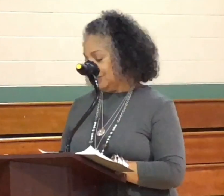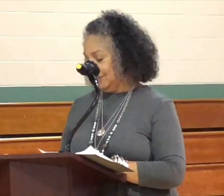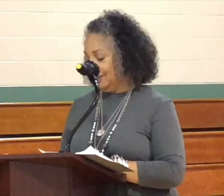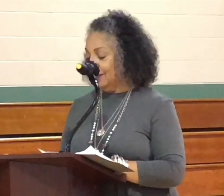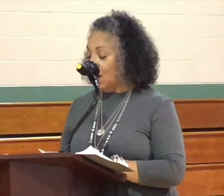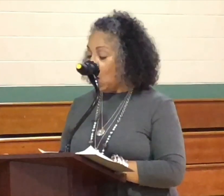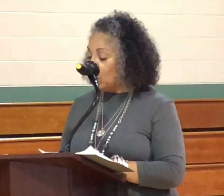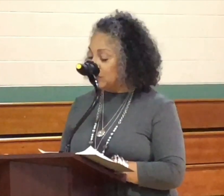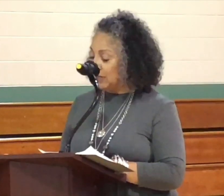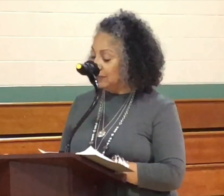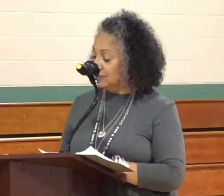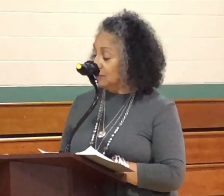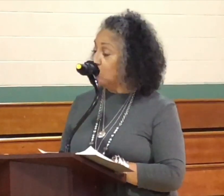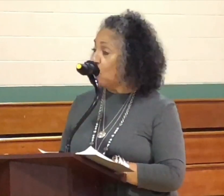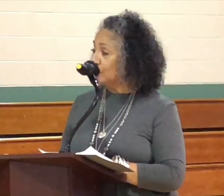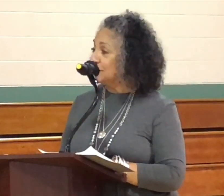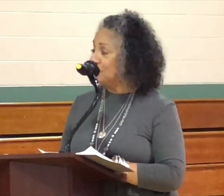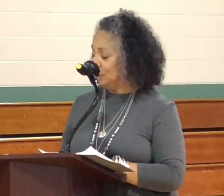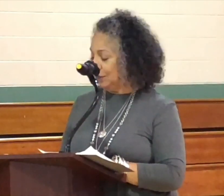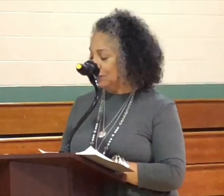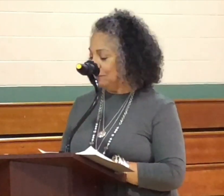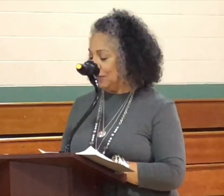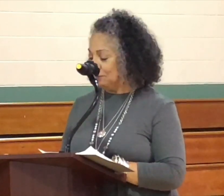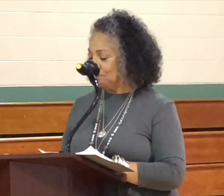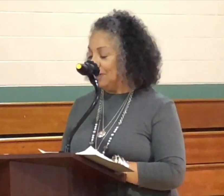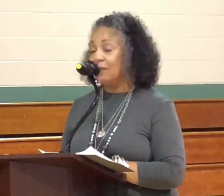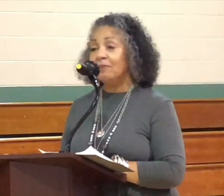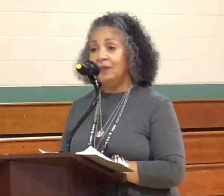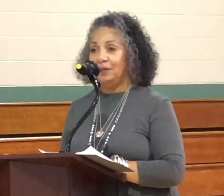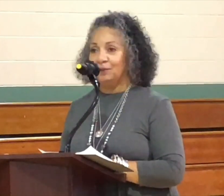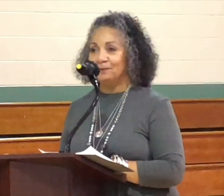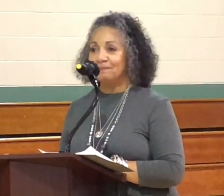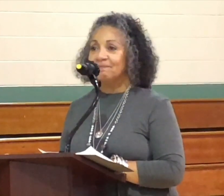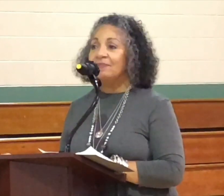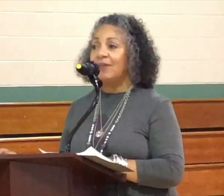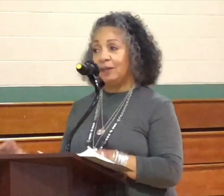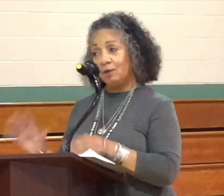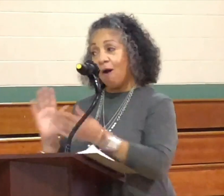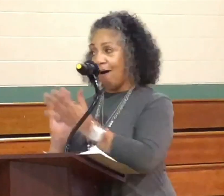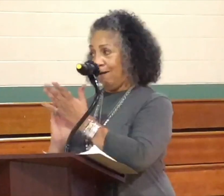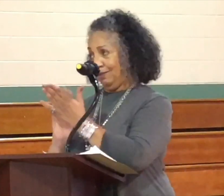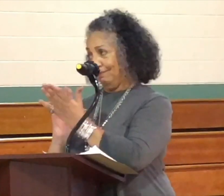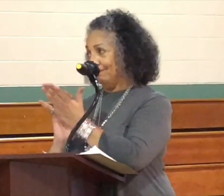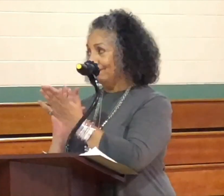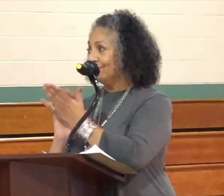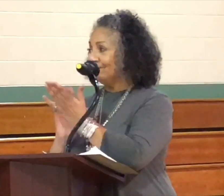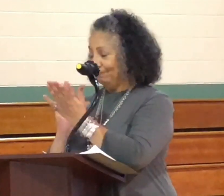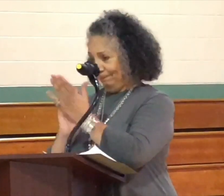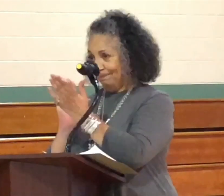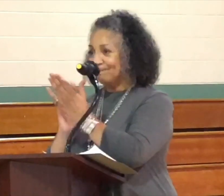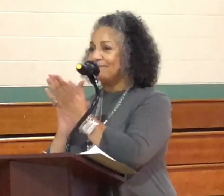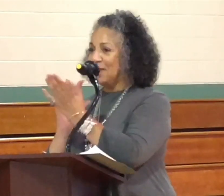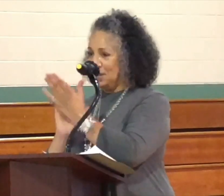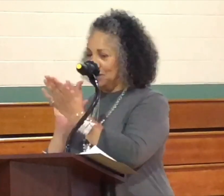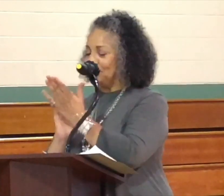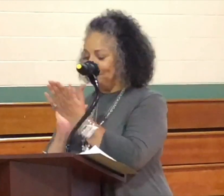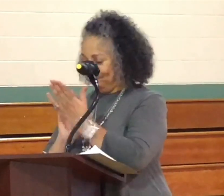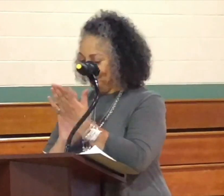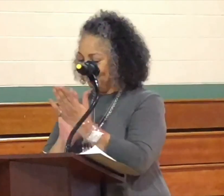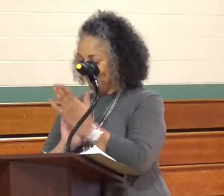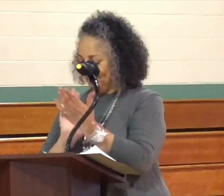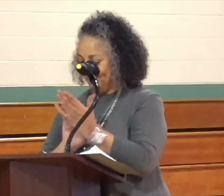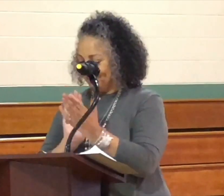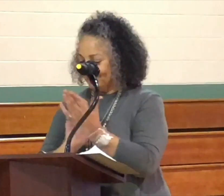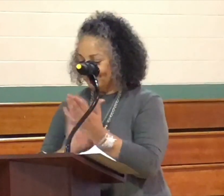graciously hosting this important community event. Thank you. Thank you all. Thank you.